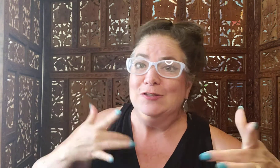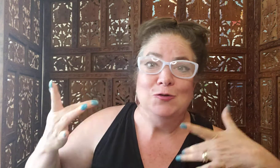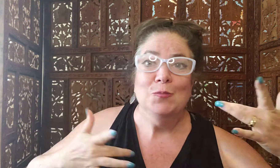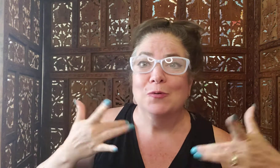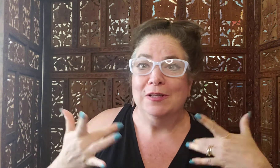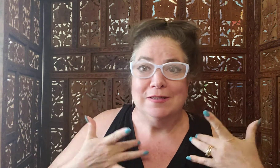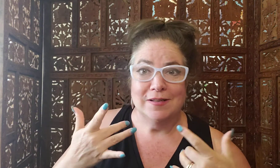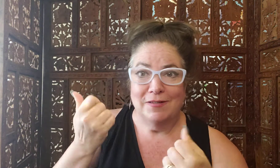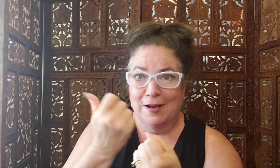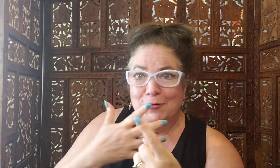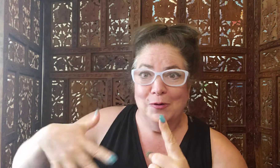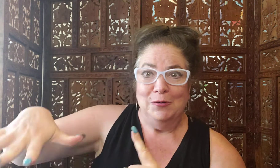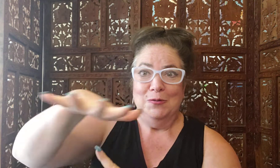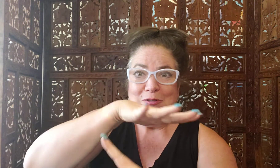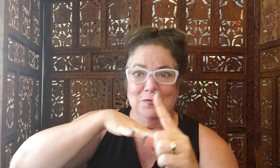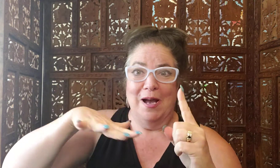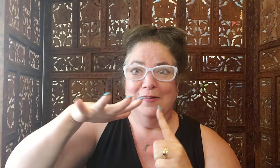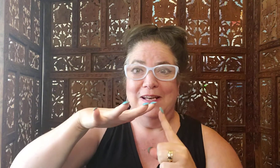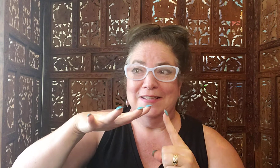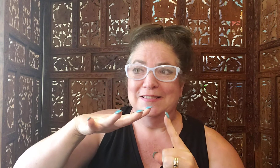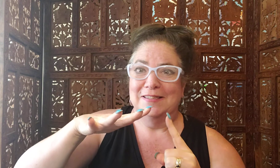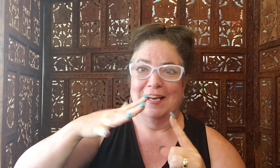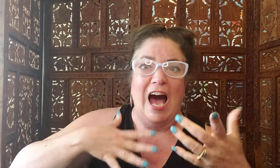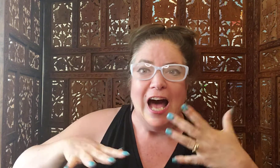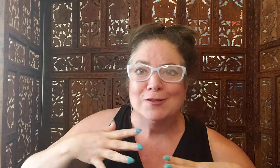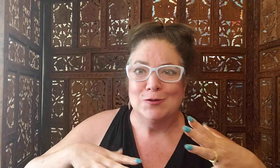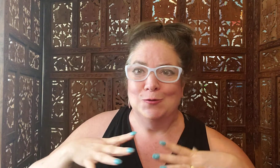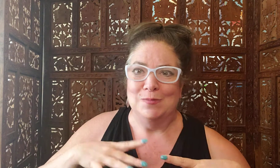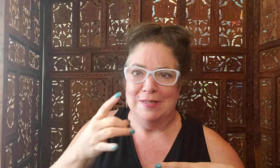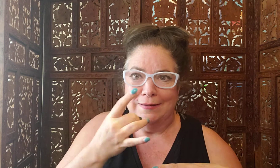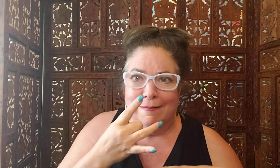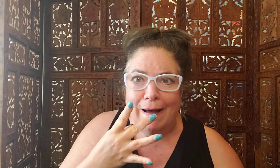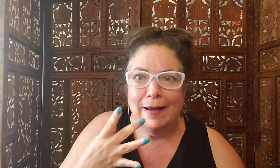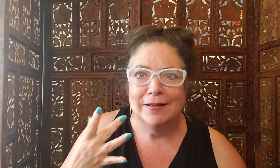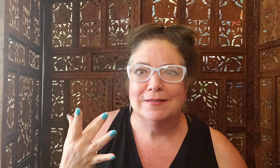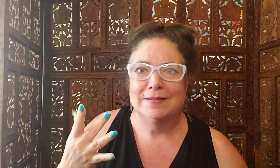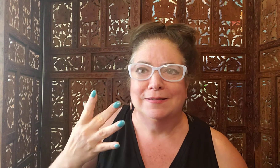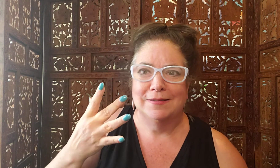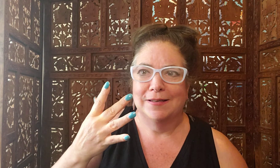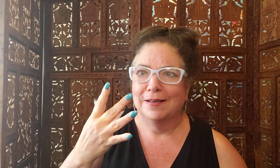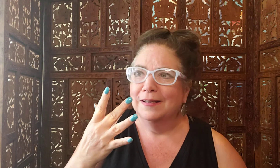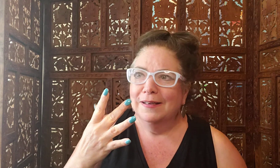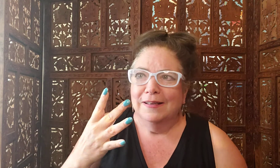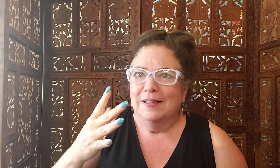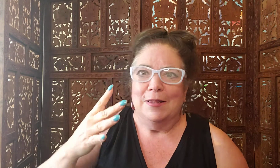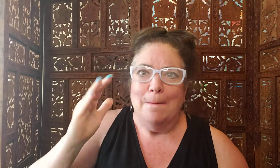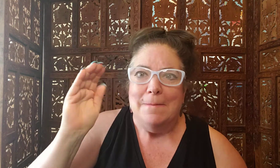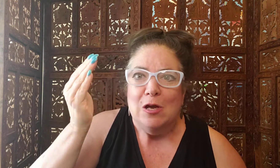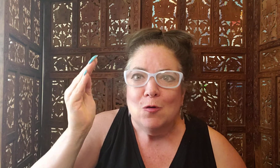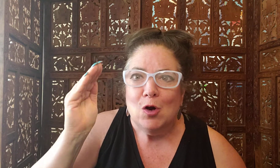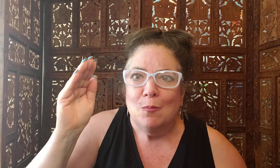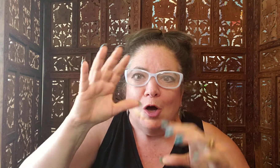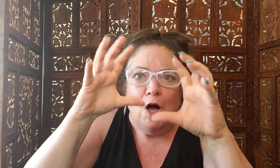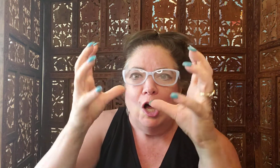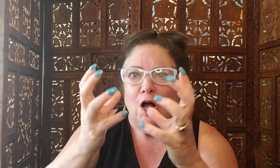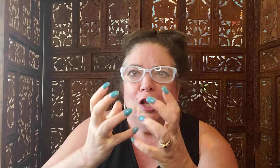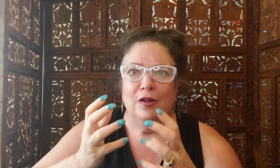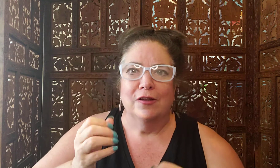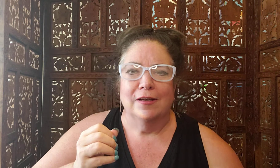exuberance of everyone who was around us, the costumes, the lights, the, the mirror ball, the,